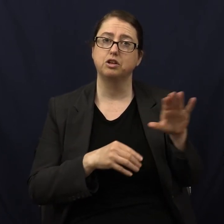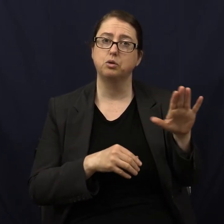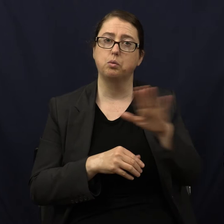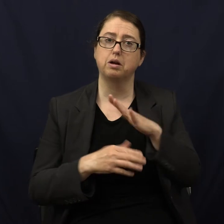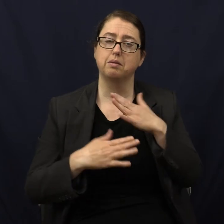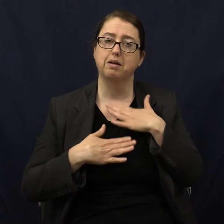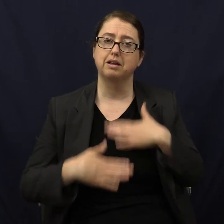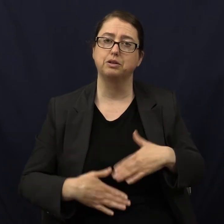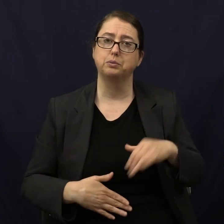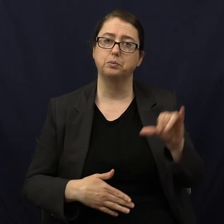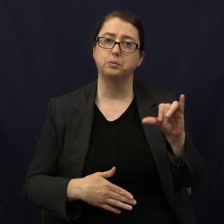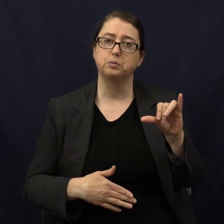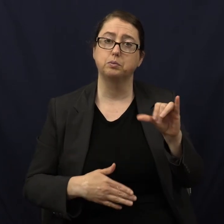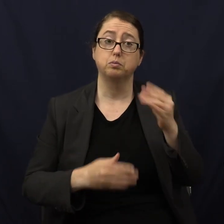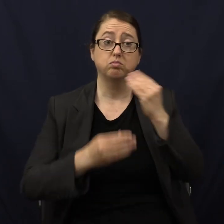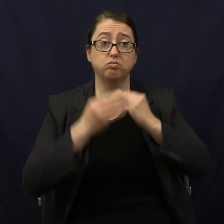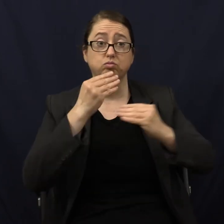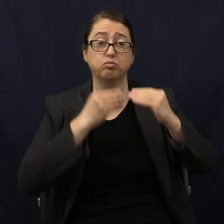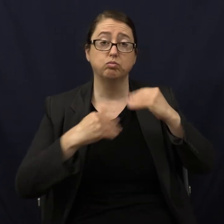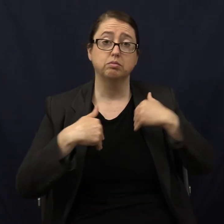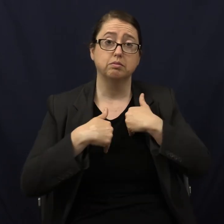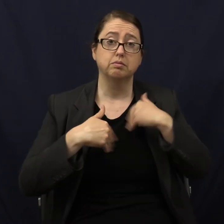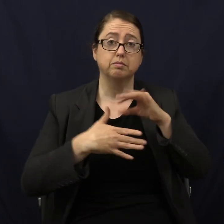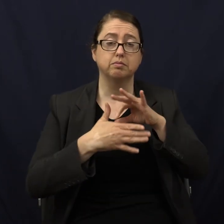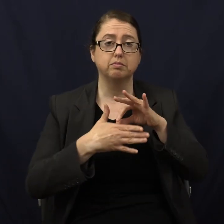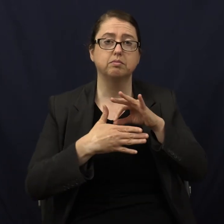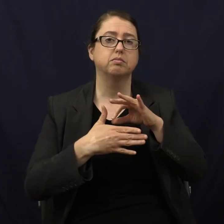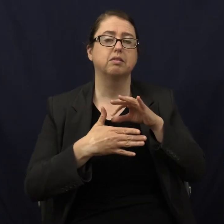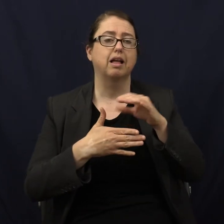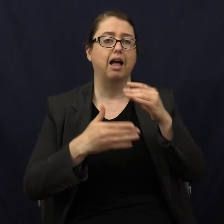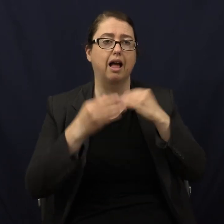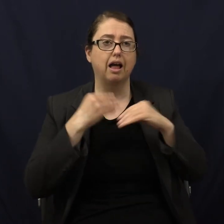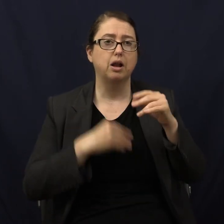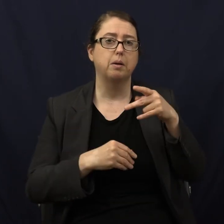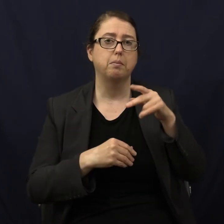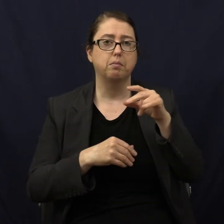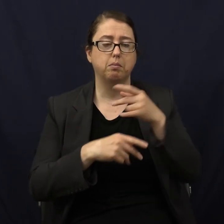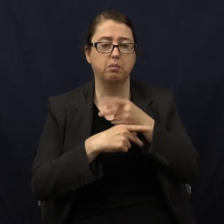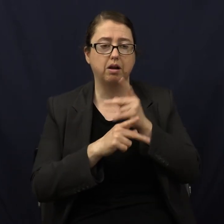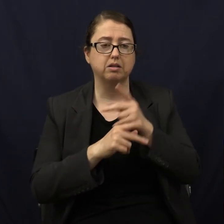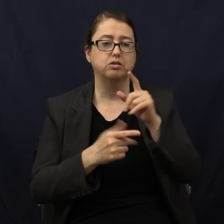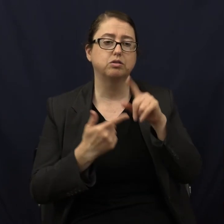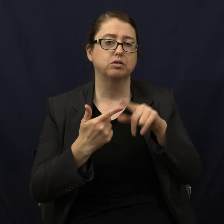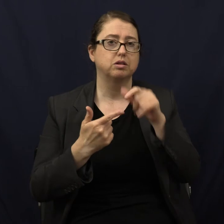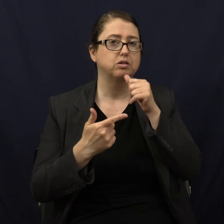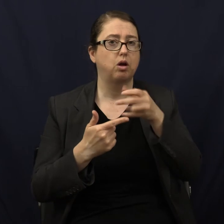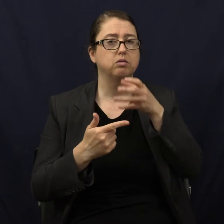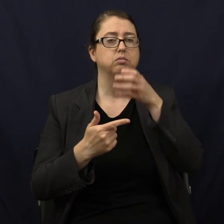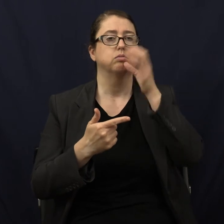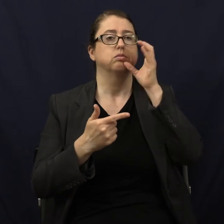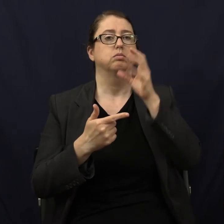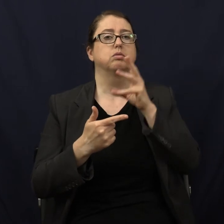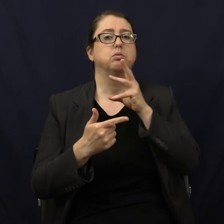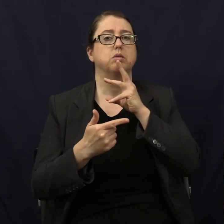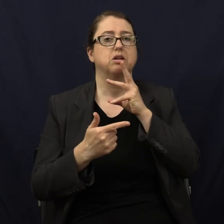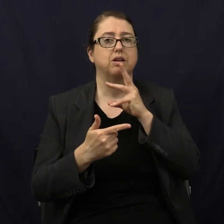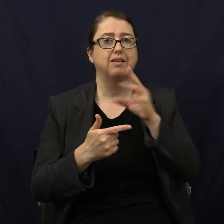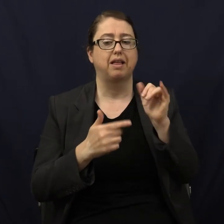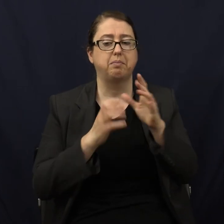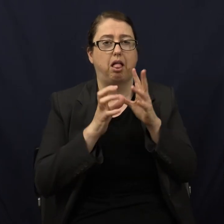you. You eat a lot of animal products, high concentration of bile, don't drink enough water, and then you get crystallization,